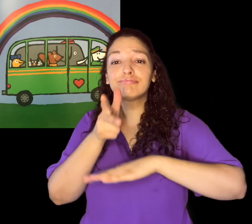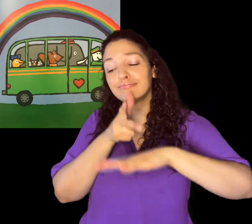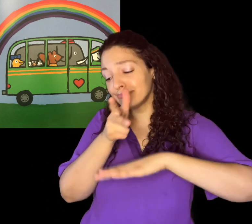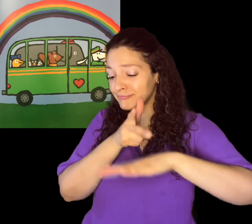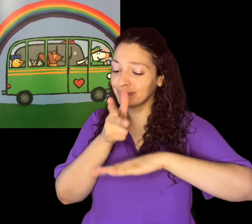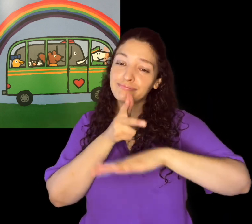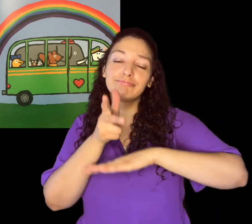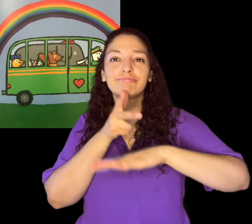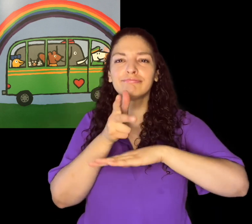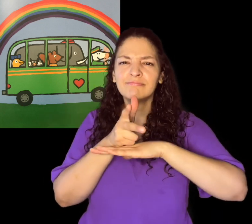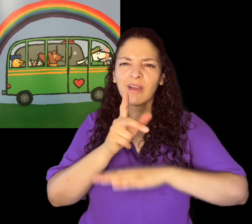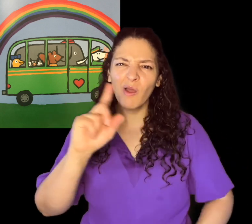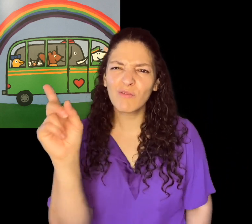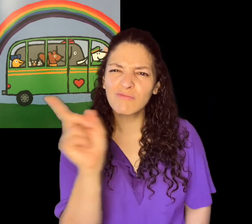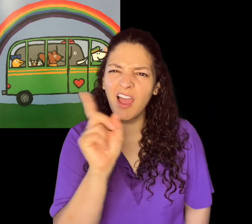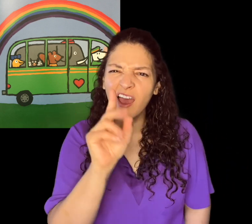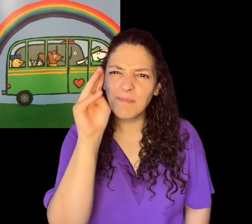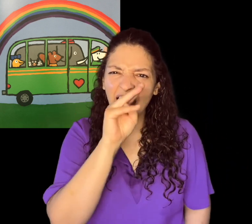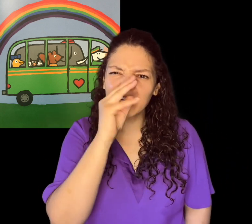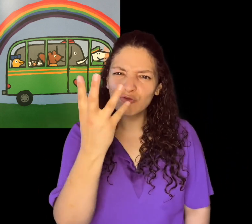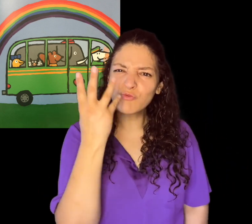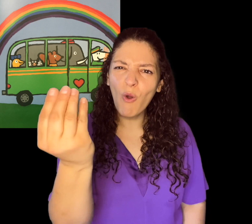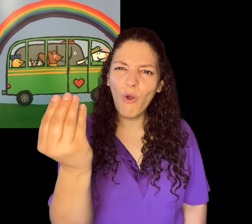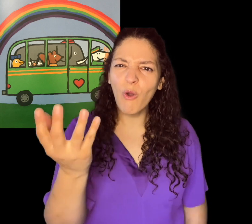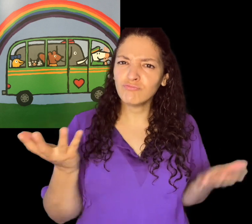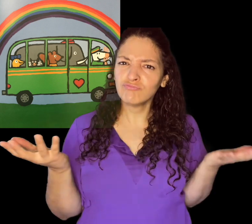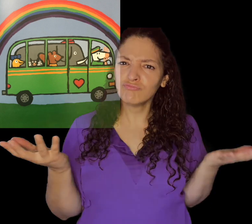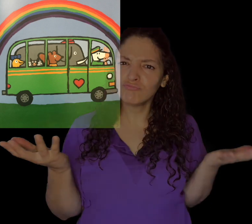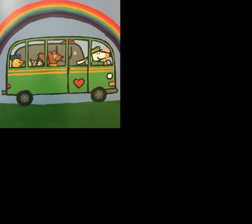Brr, brr. Where is Maisie going now?